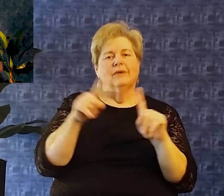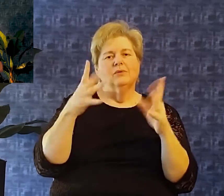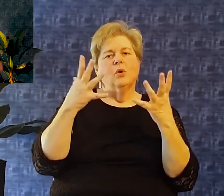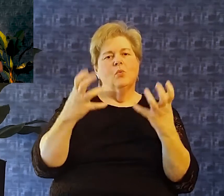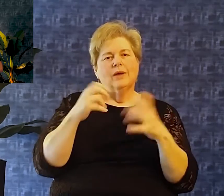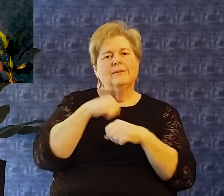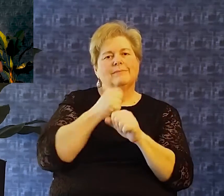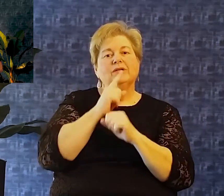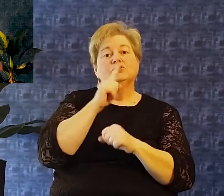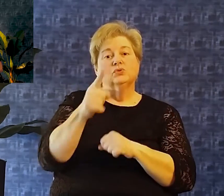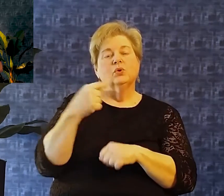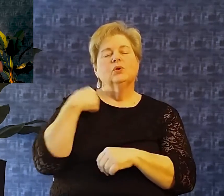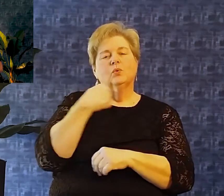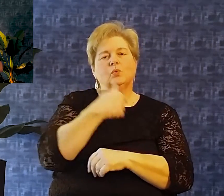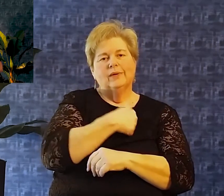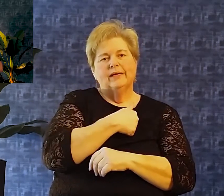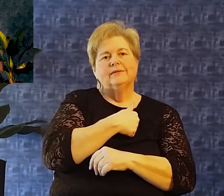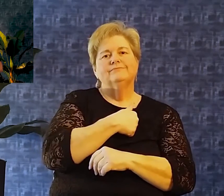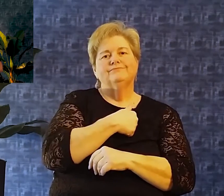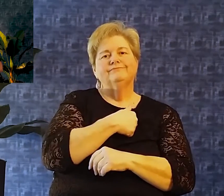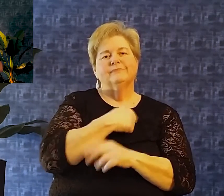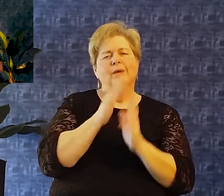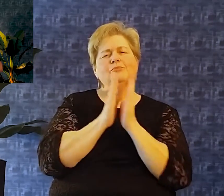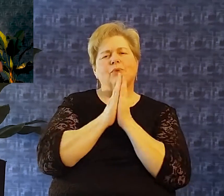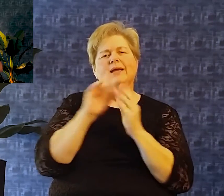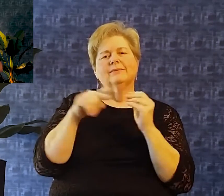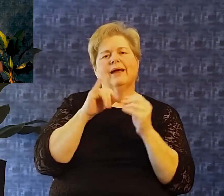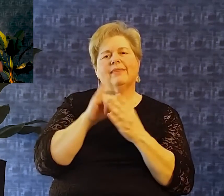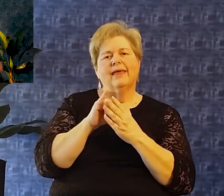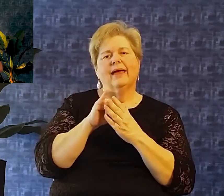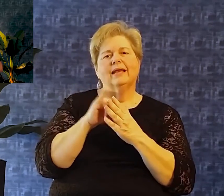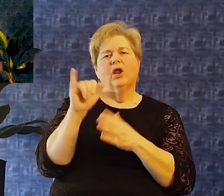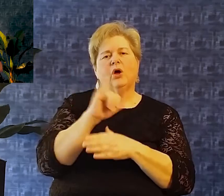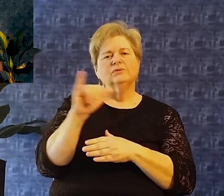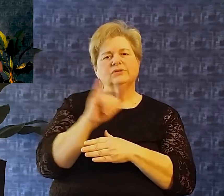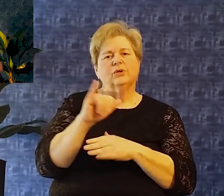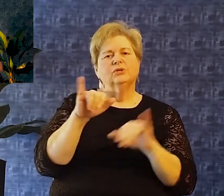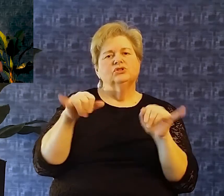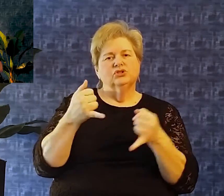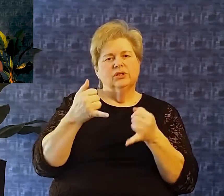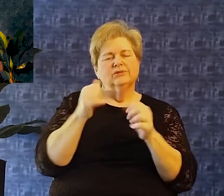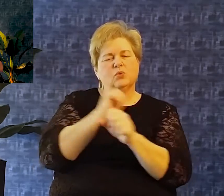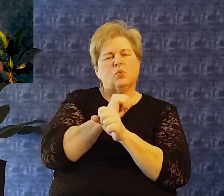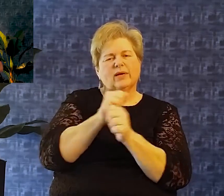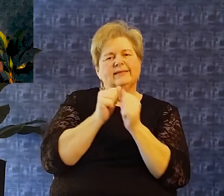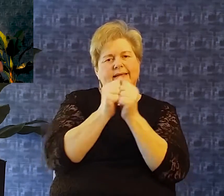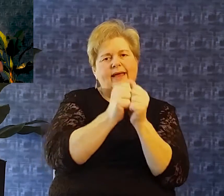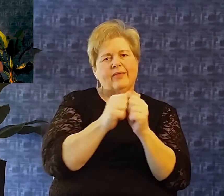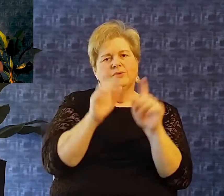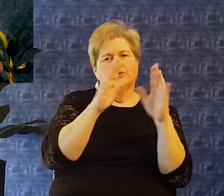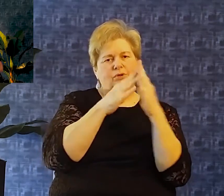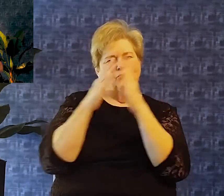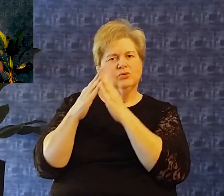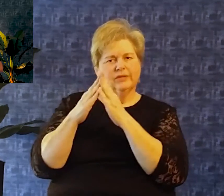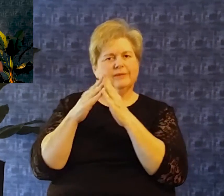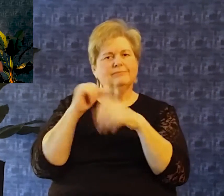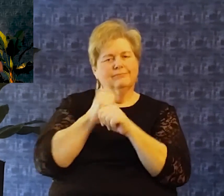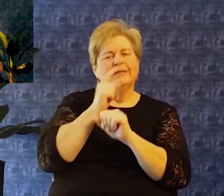working together as a community here to make sure that we keep everybody healthy and safe And we will keep you posted as as we move forward